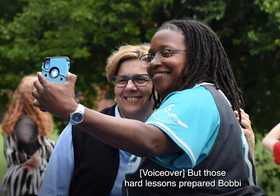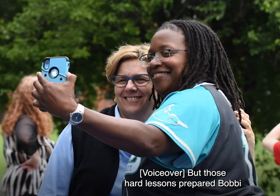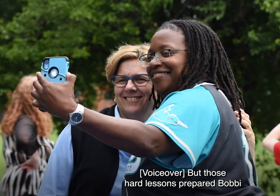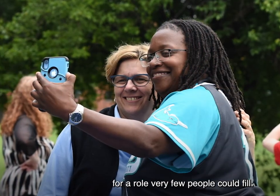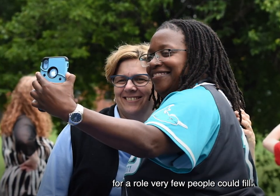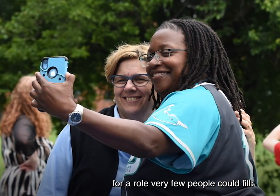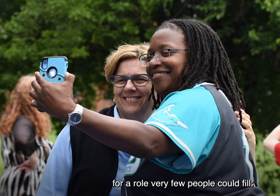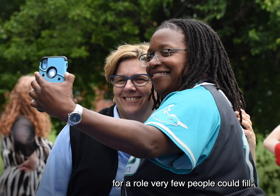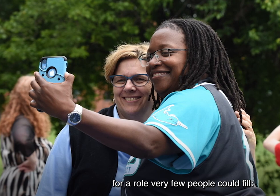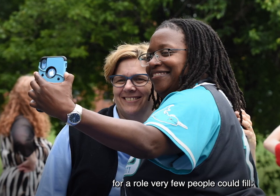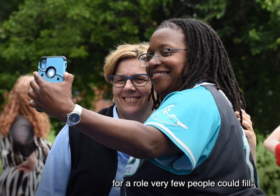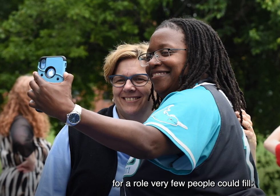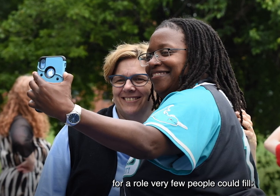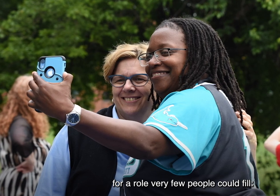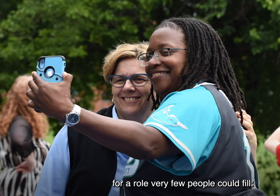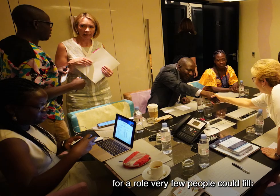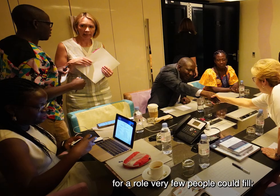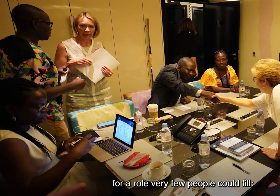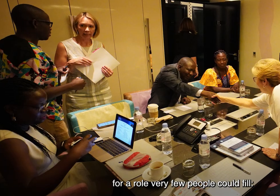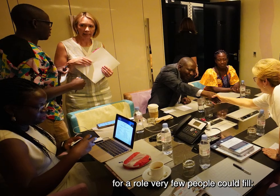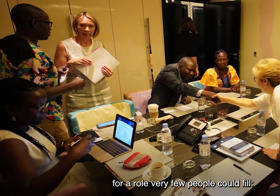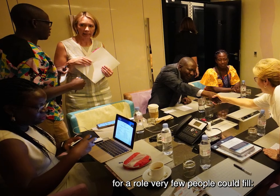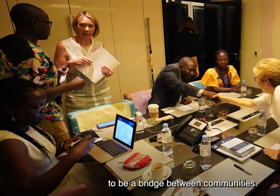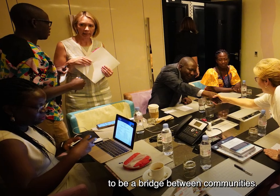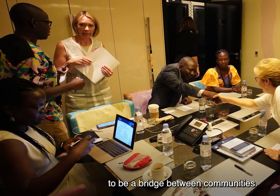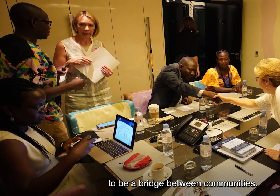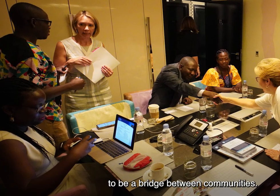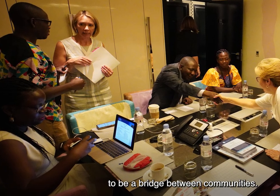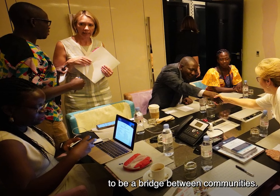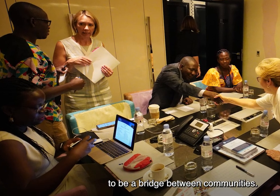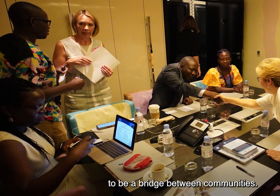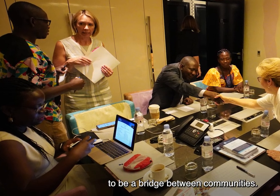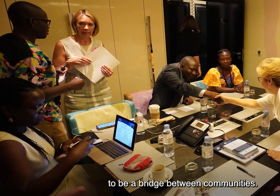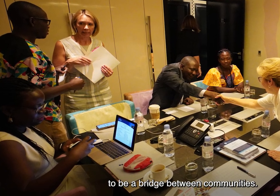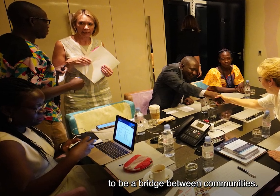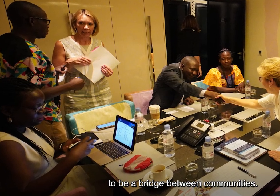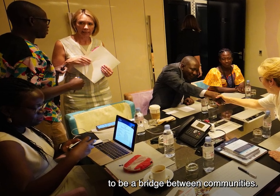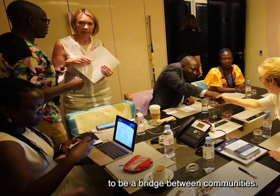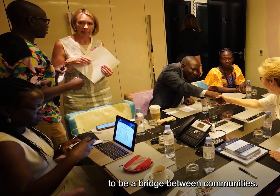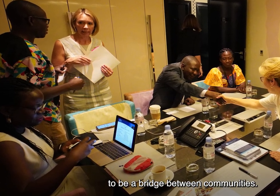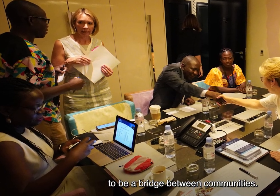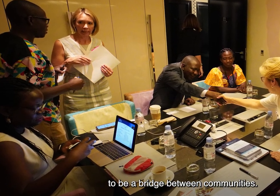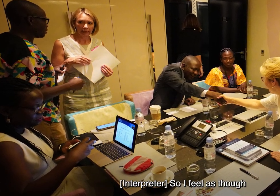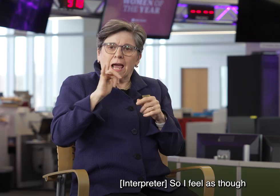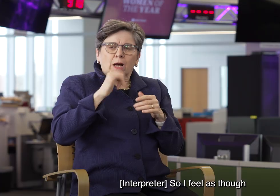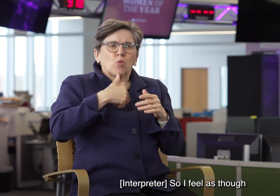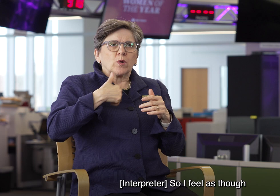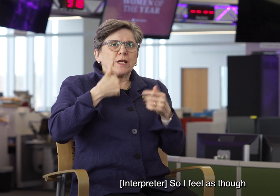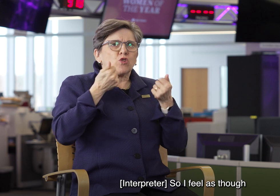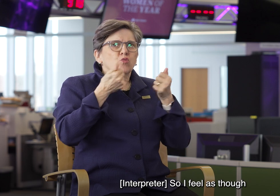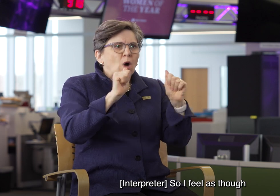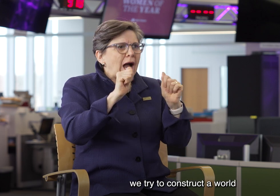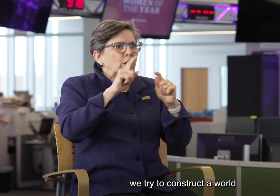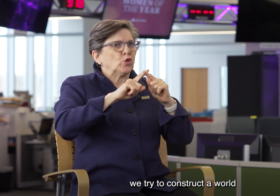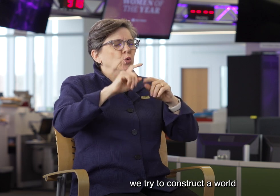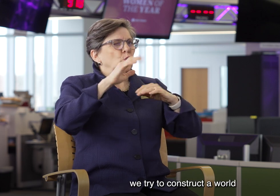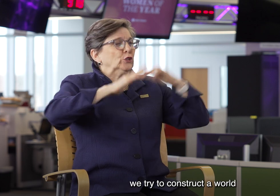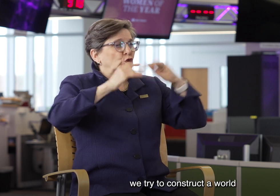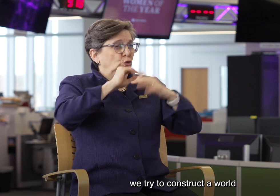prepared Bobby for a role very few people could fill. To be a bridge between communities. So I feel as though we try to